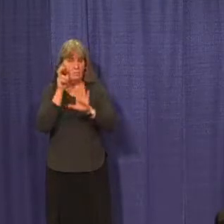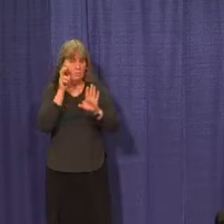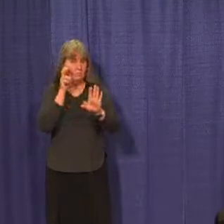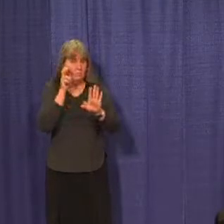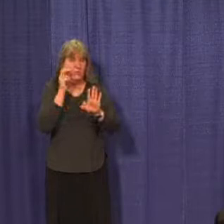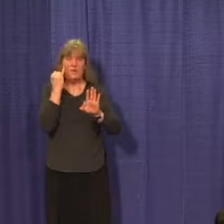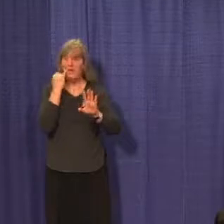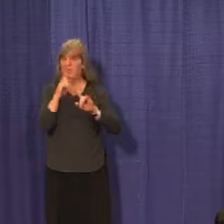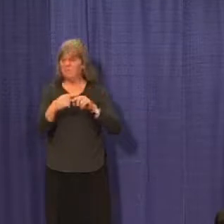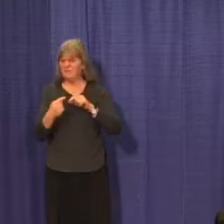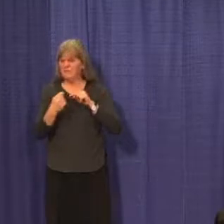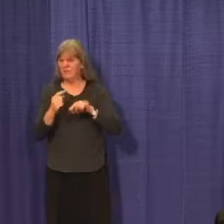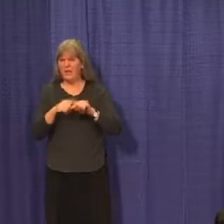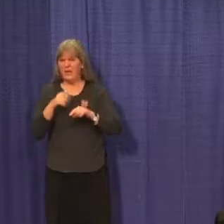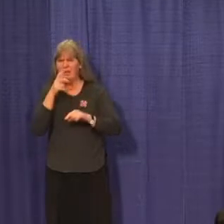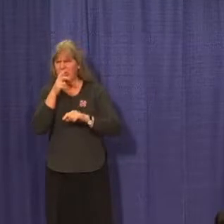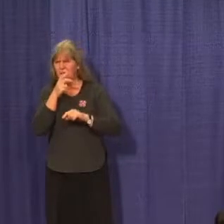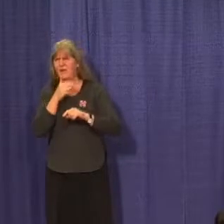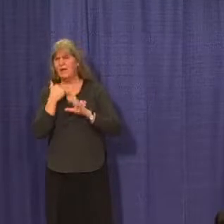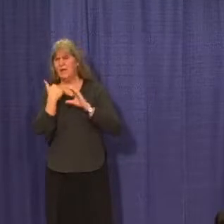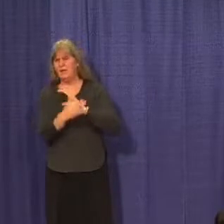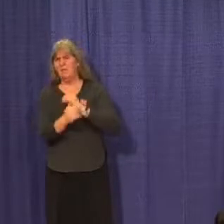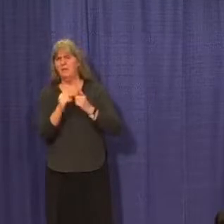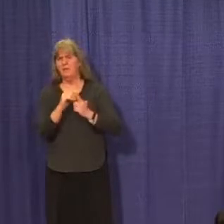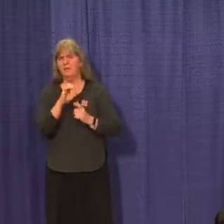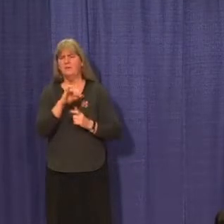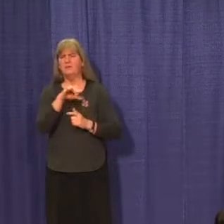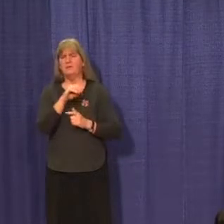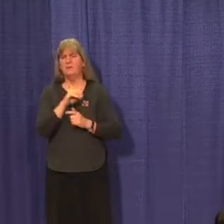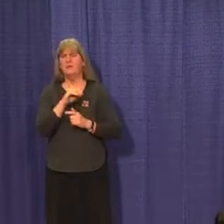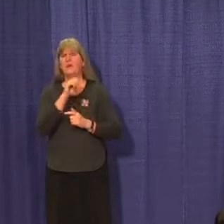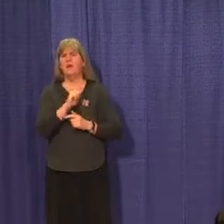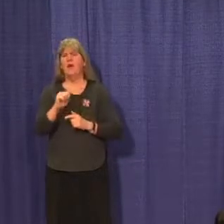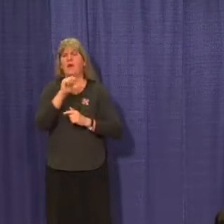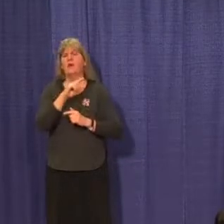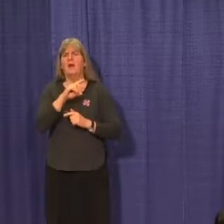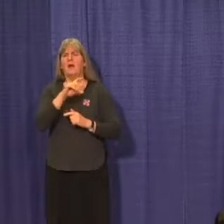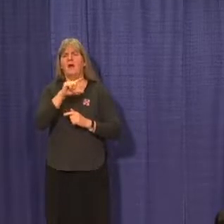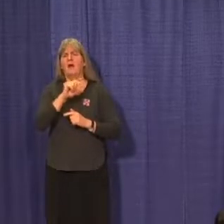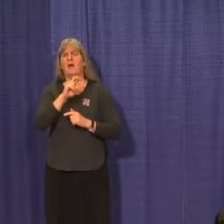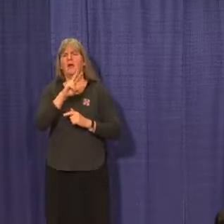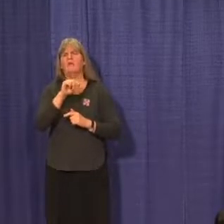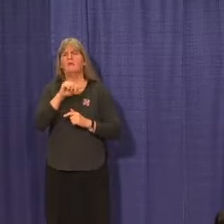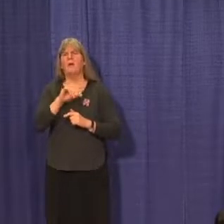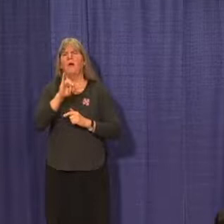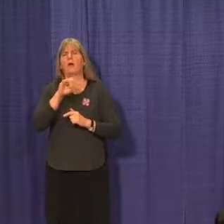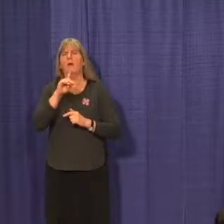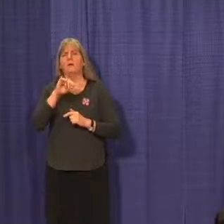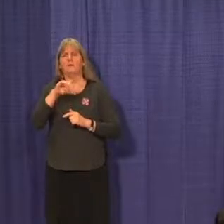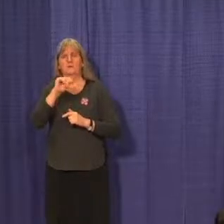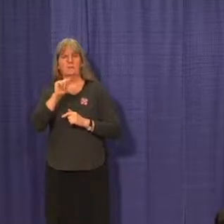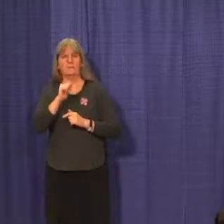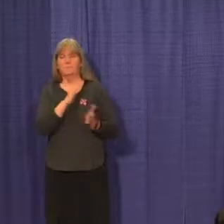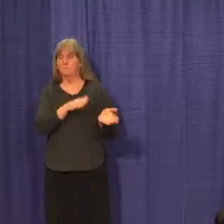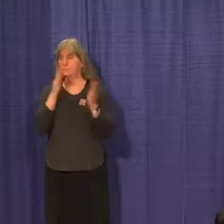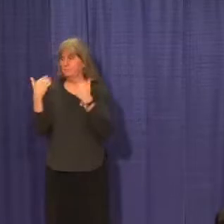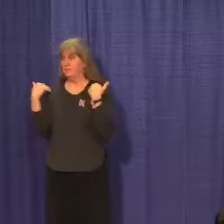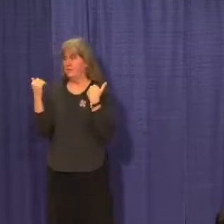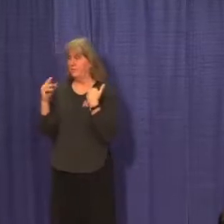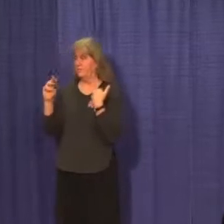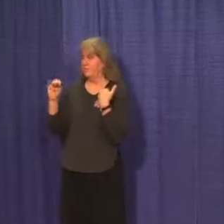If any of the reporters are having a problem, please email eco at gov.yk.ca. Minister McPhee?